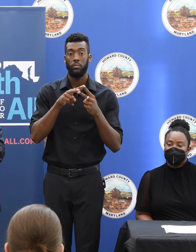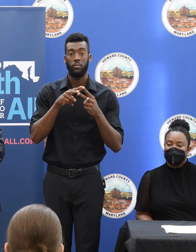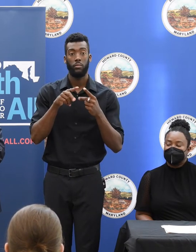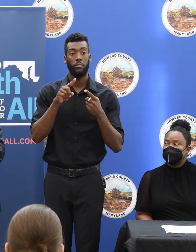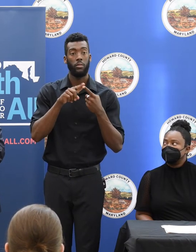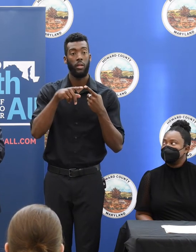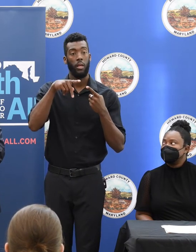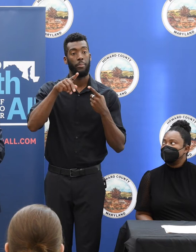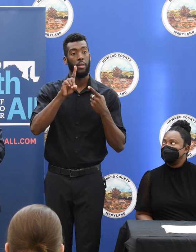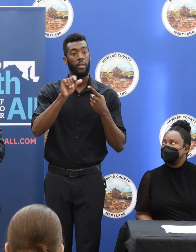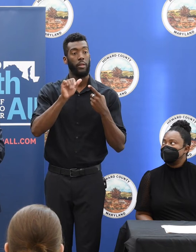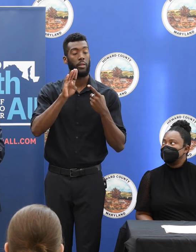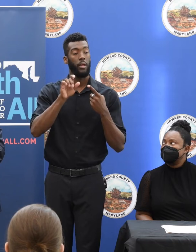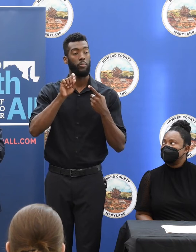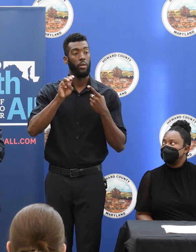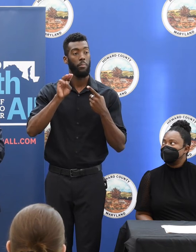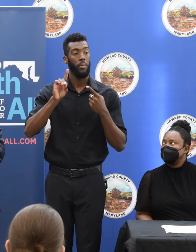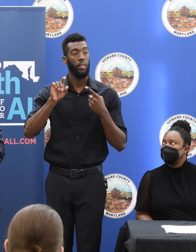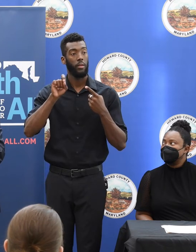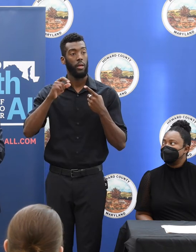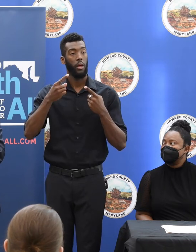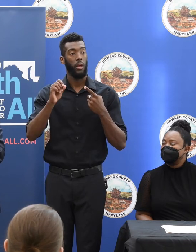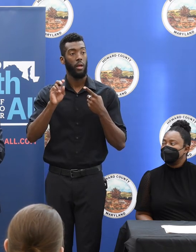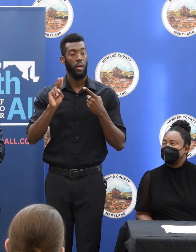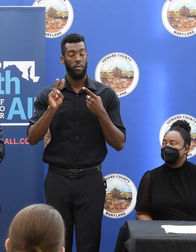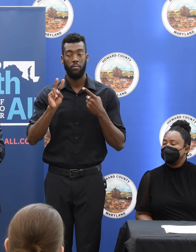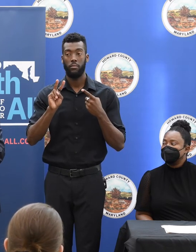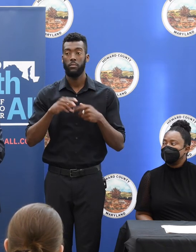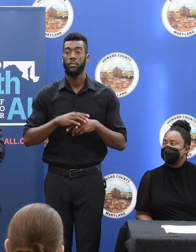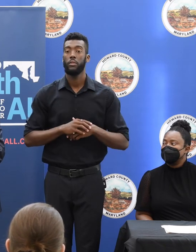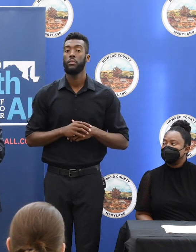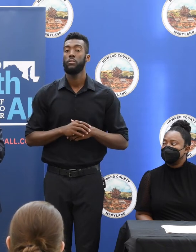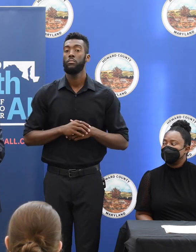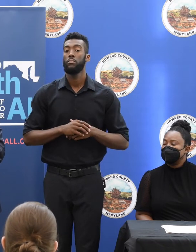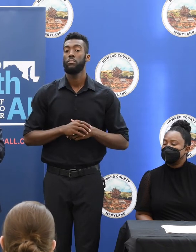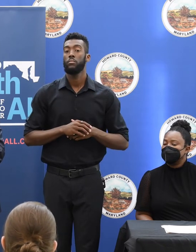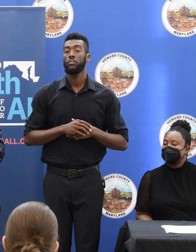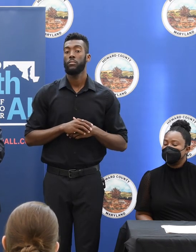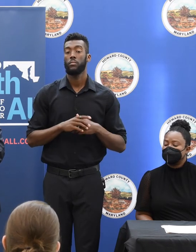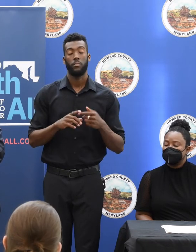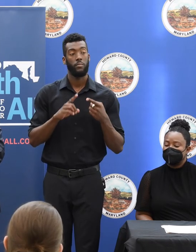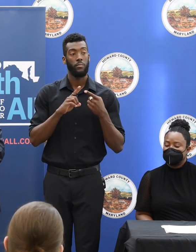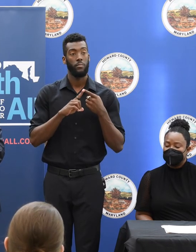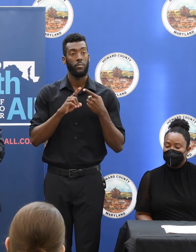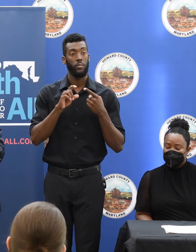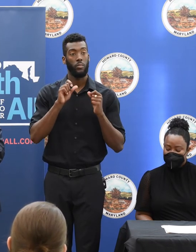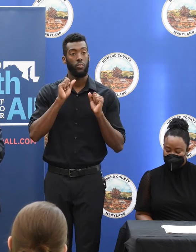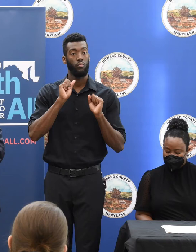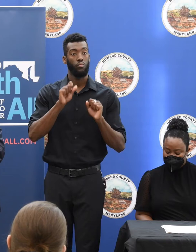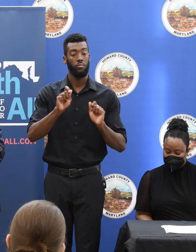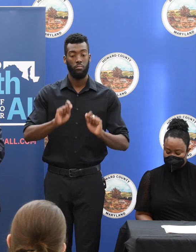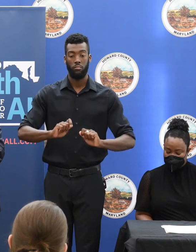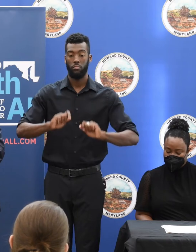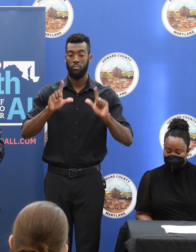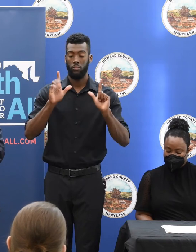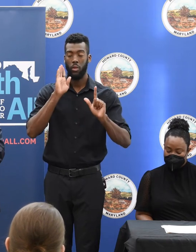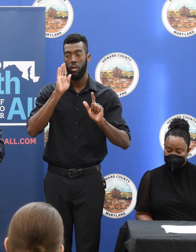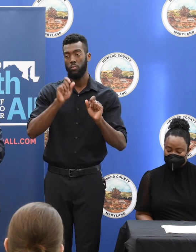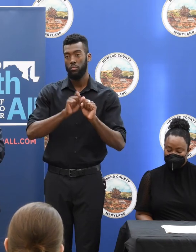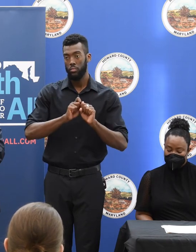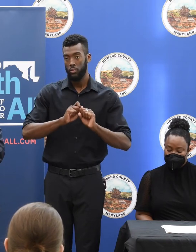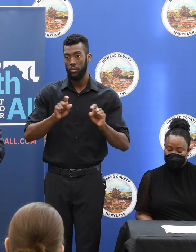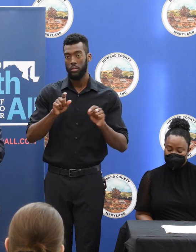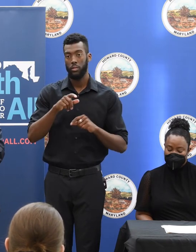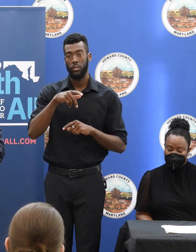pdab.maryland.gov. pdab.maryland.gov is where you could go. And we'll send it around,